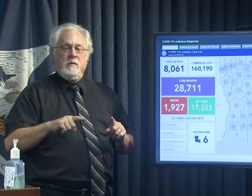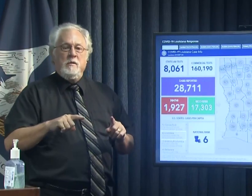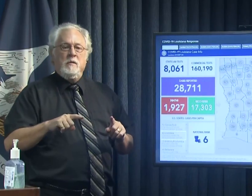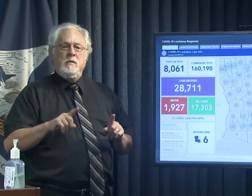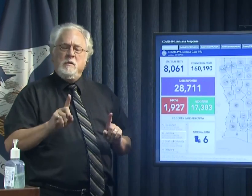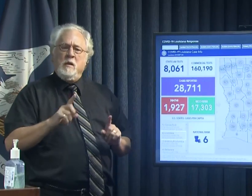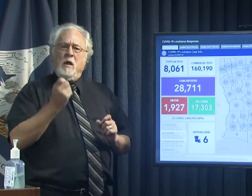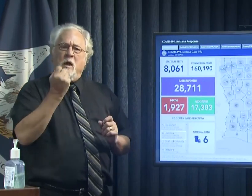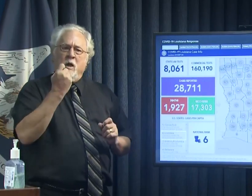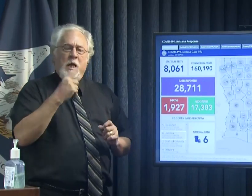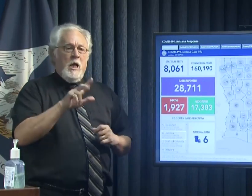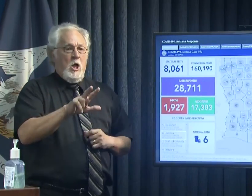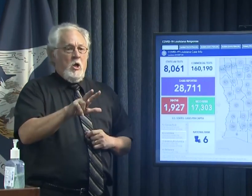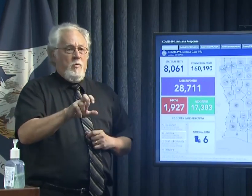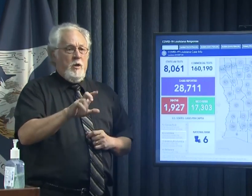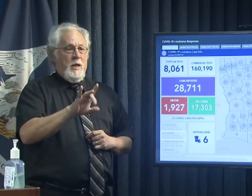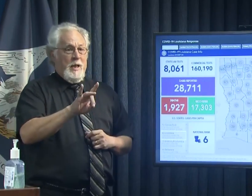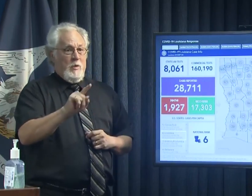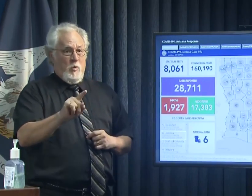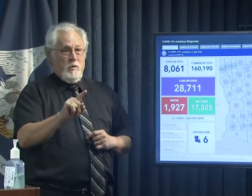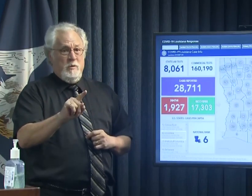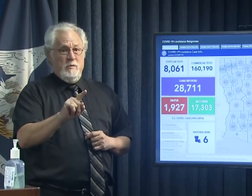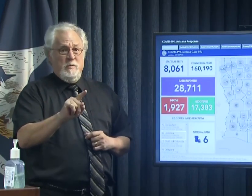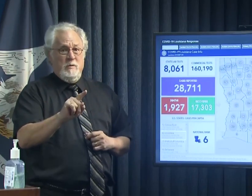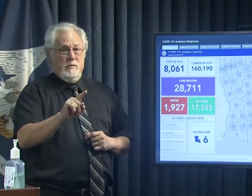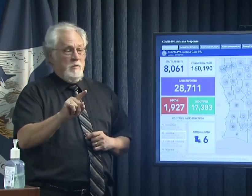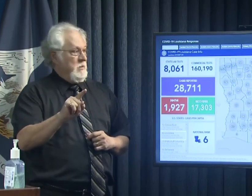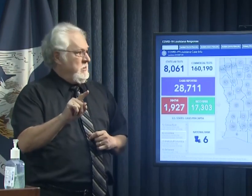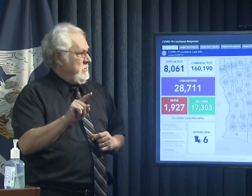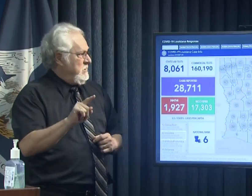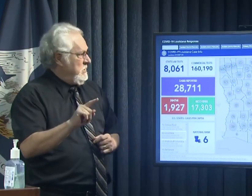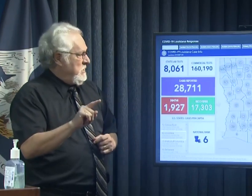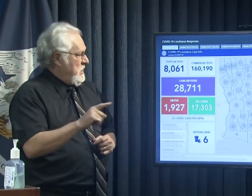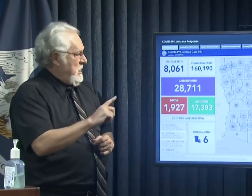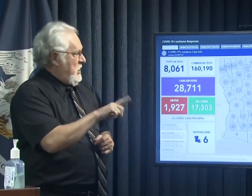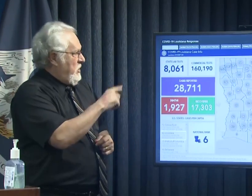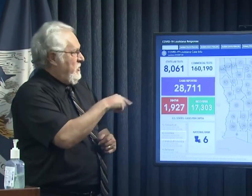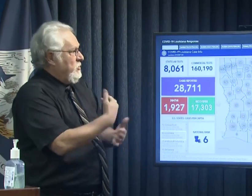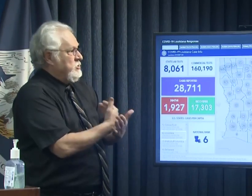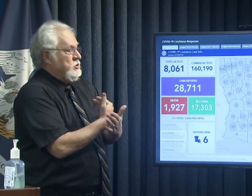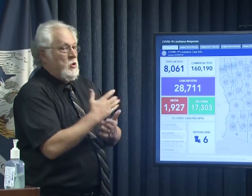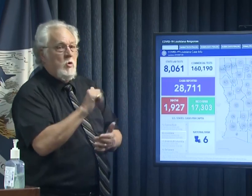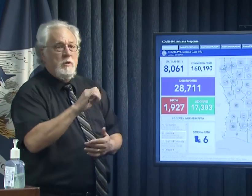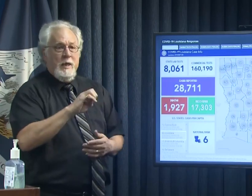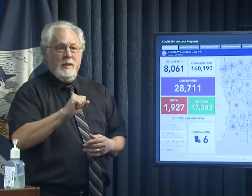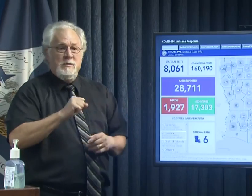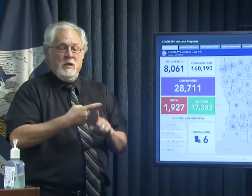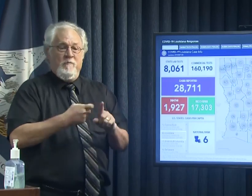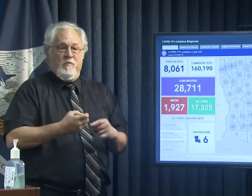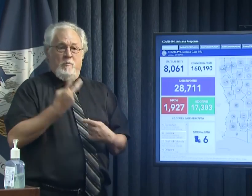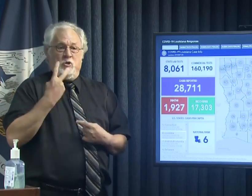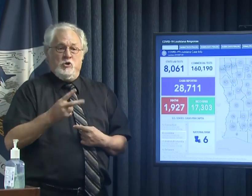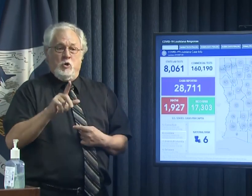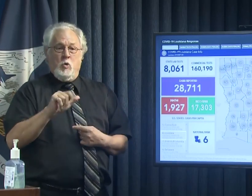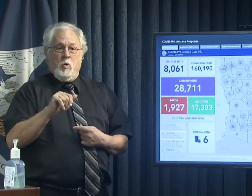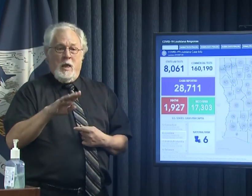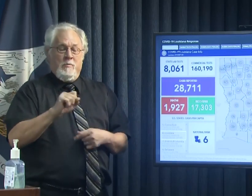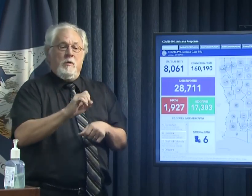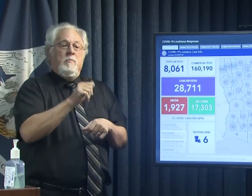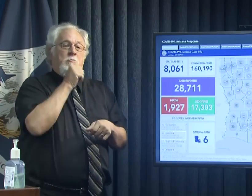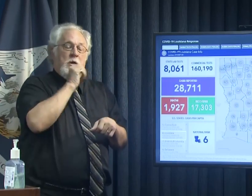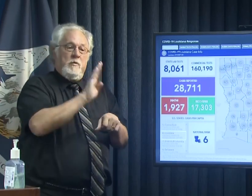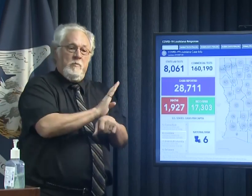understand that 381 of these new cases came from two commercial labs who were